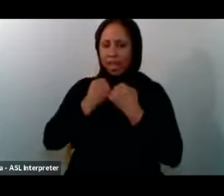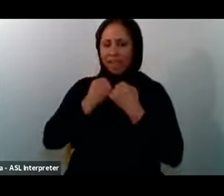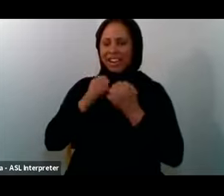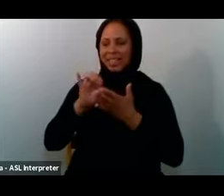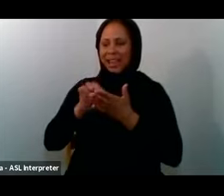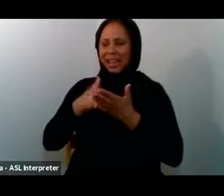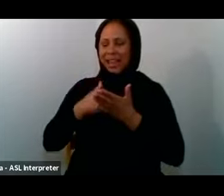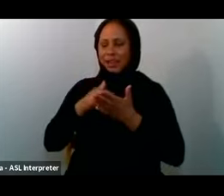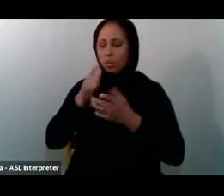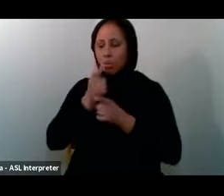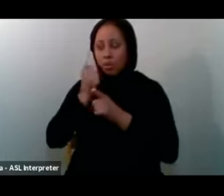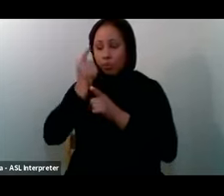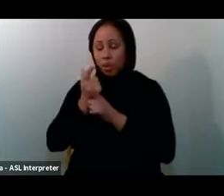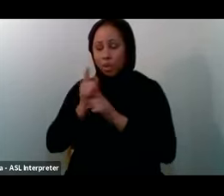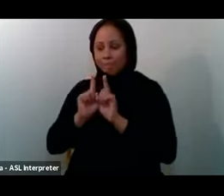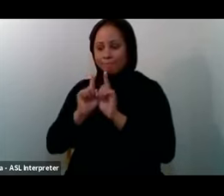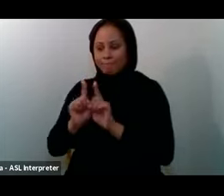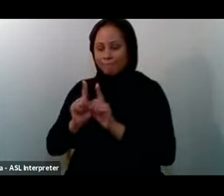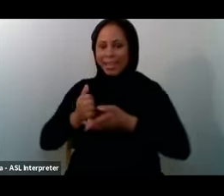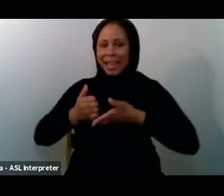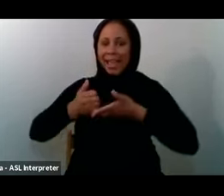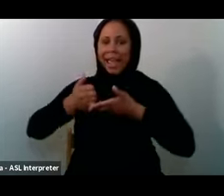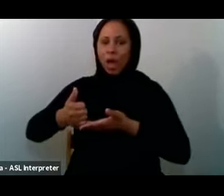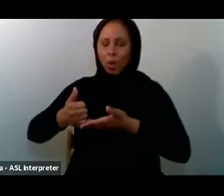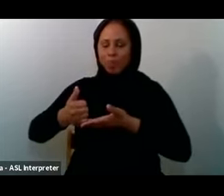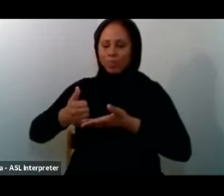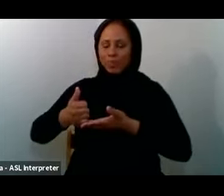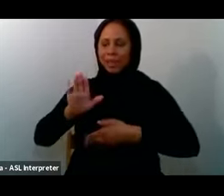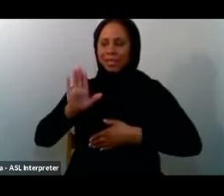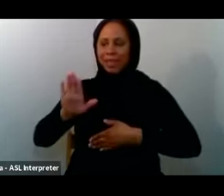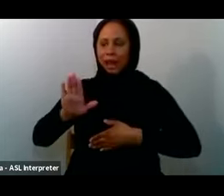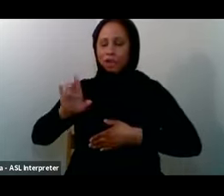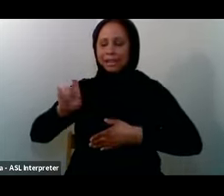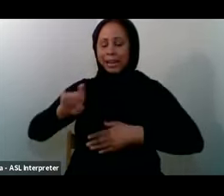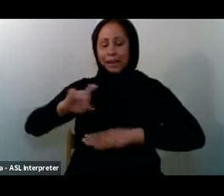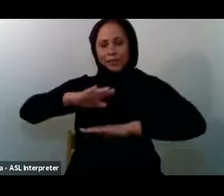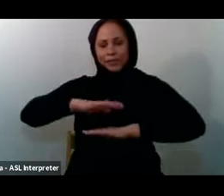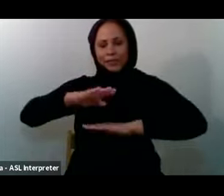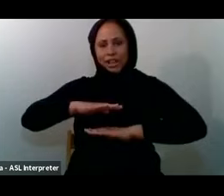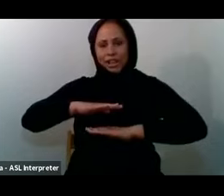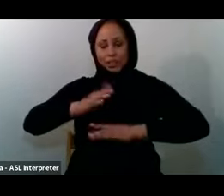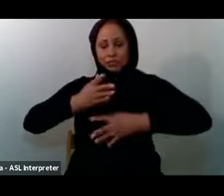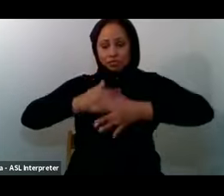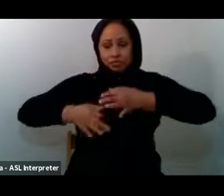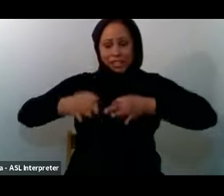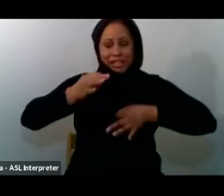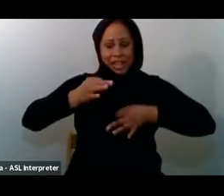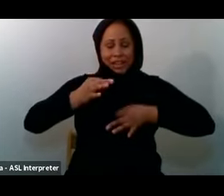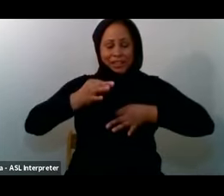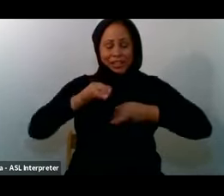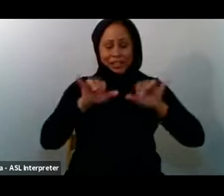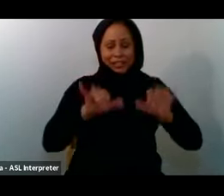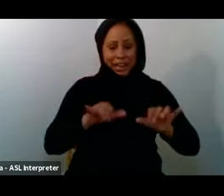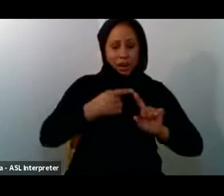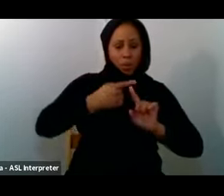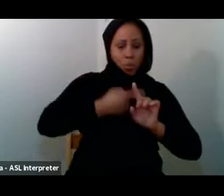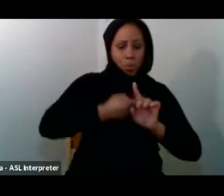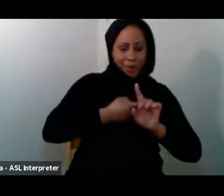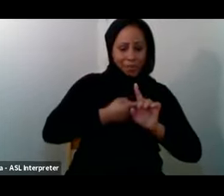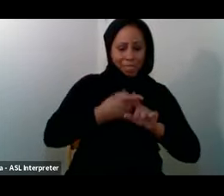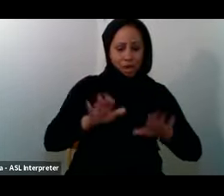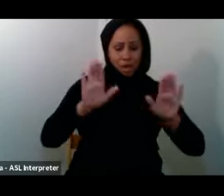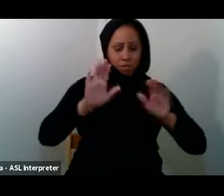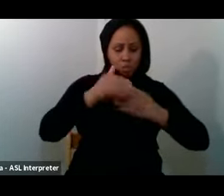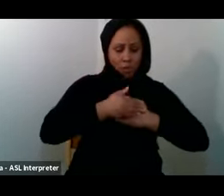I Help fulfill Their need Than spending One entire month In i'tikaf In this masjid